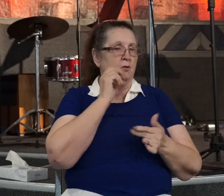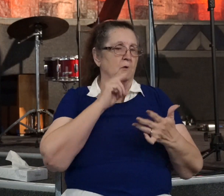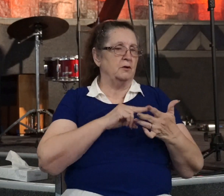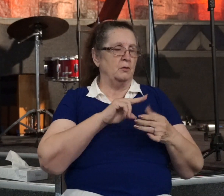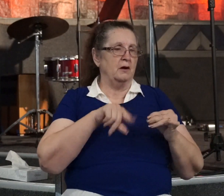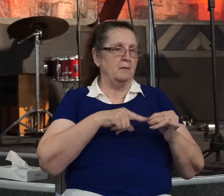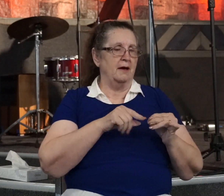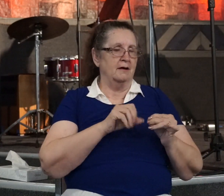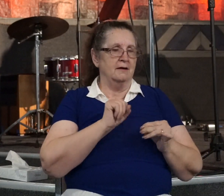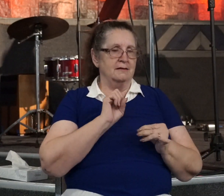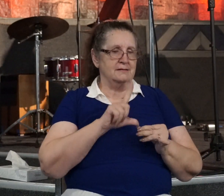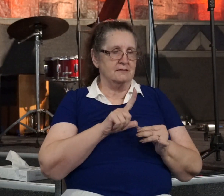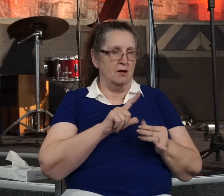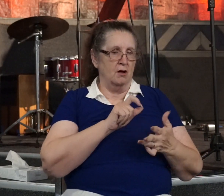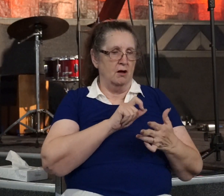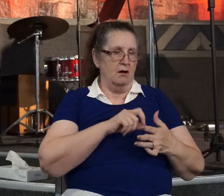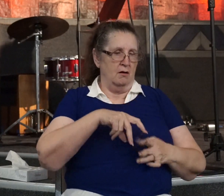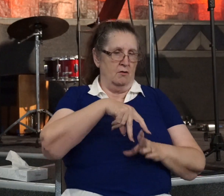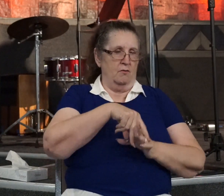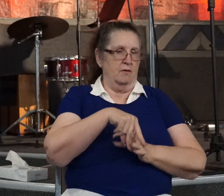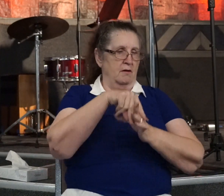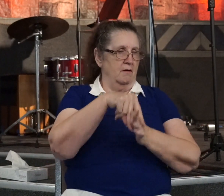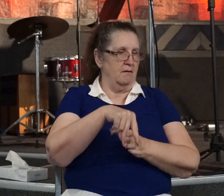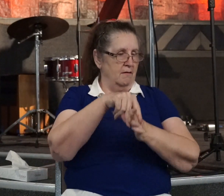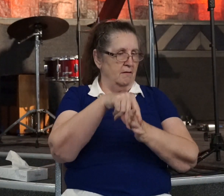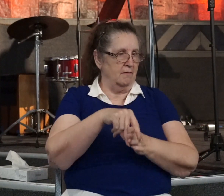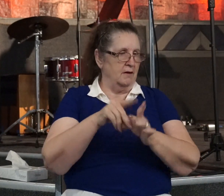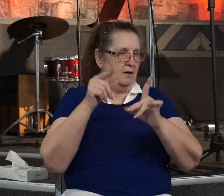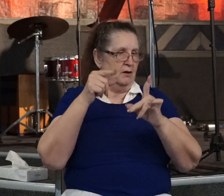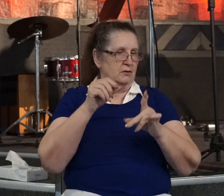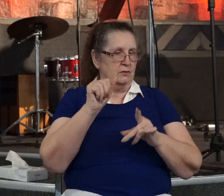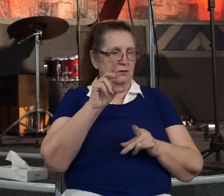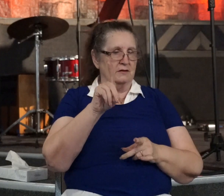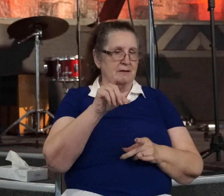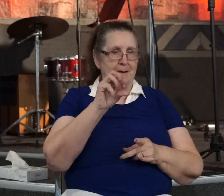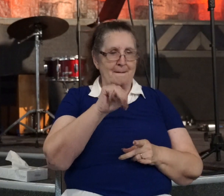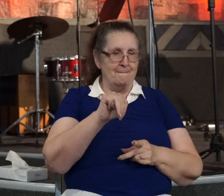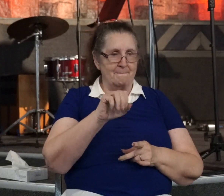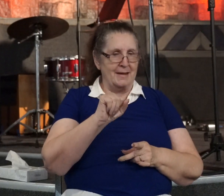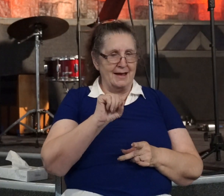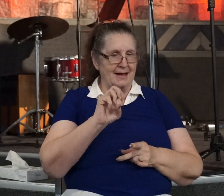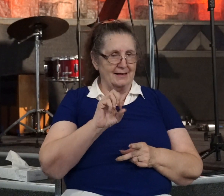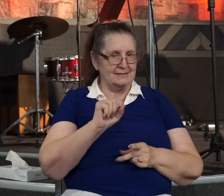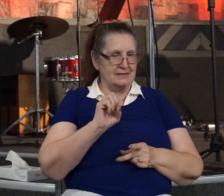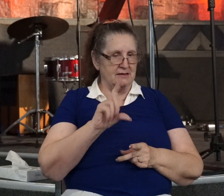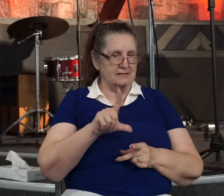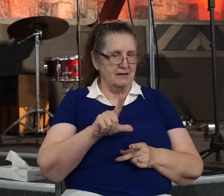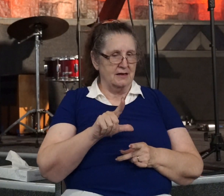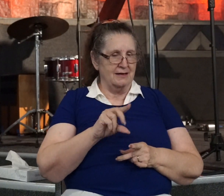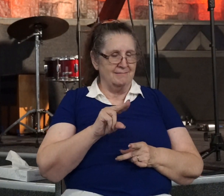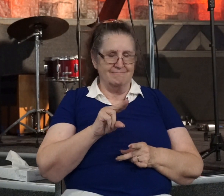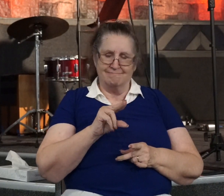riding on a horse on the road to Damascus, he certainly was knocked off of his high horse by Christ that day.